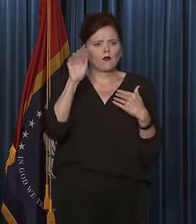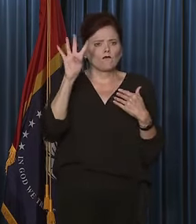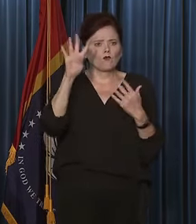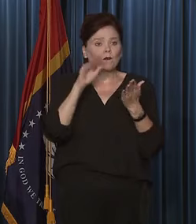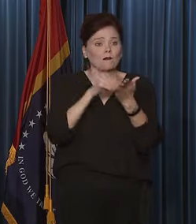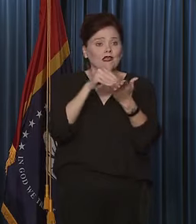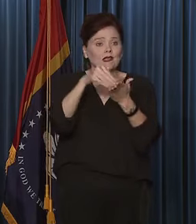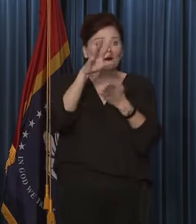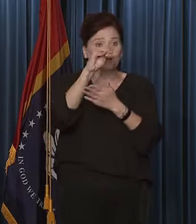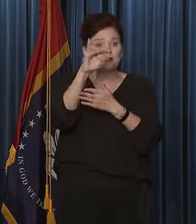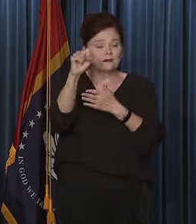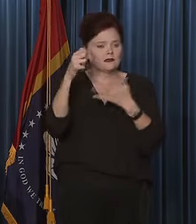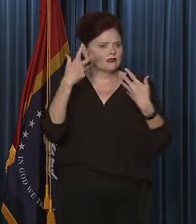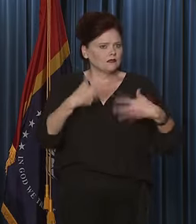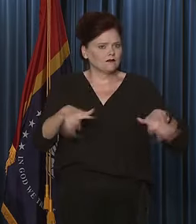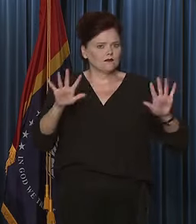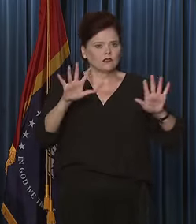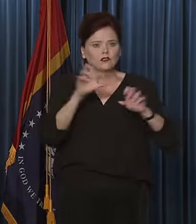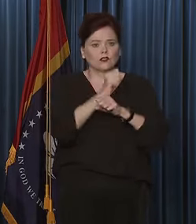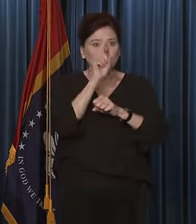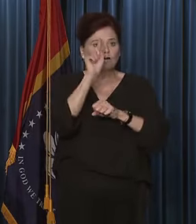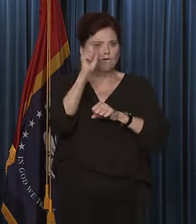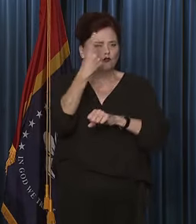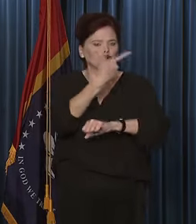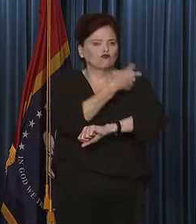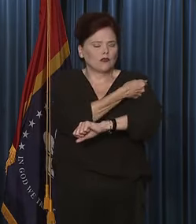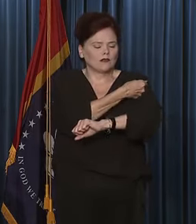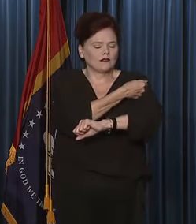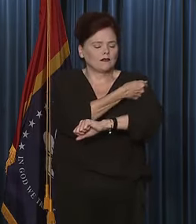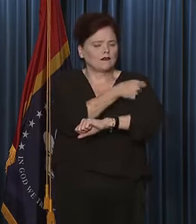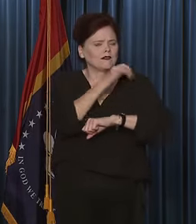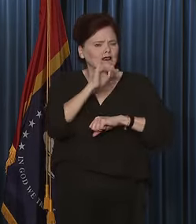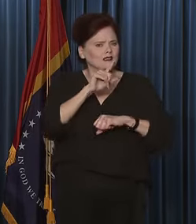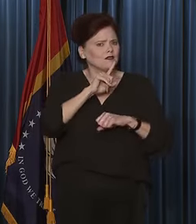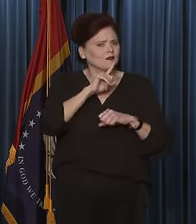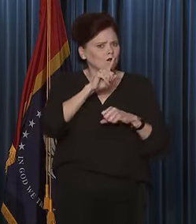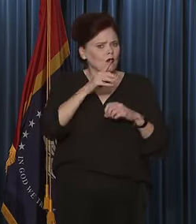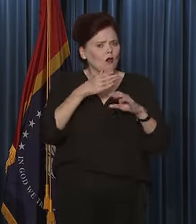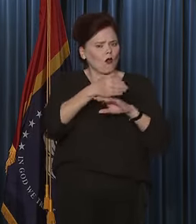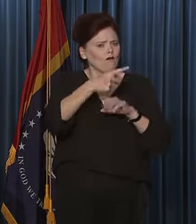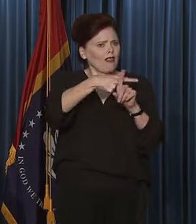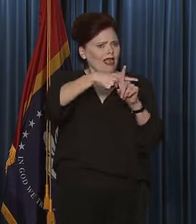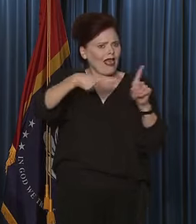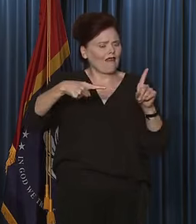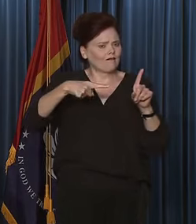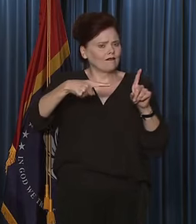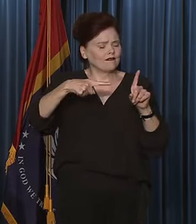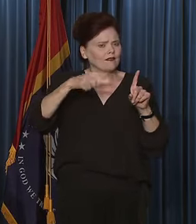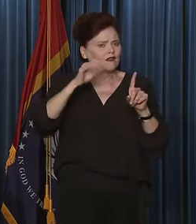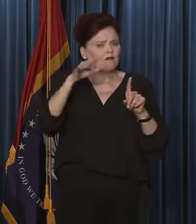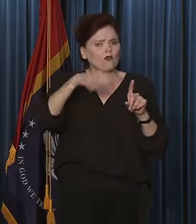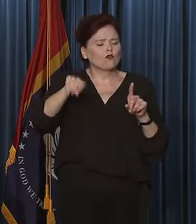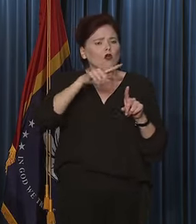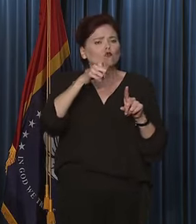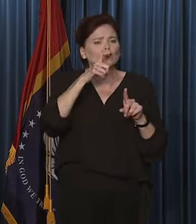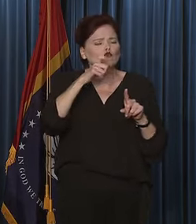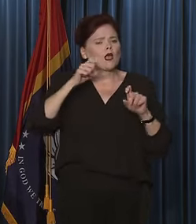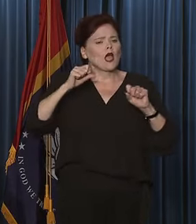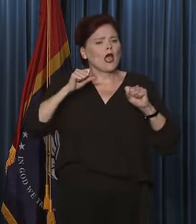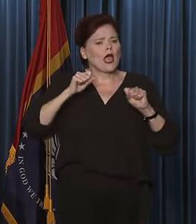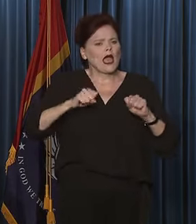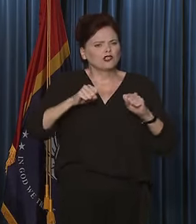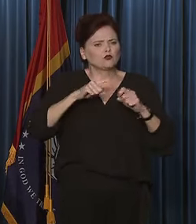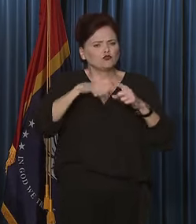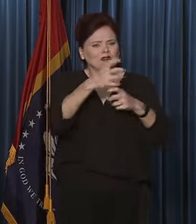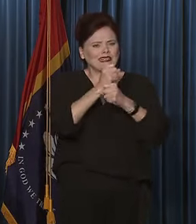million Mississippians that have taken the first shot. That's really over half of those who are truly eligible. We've got